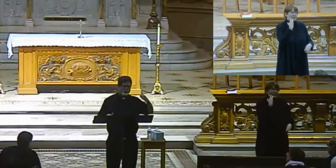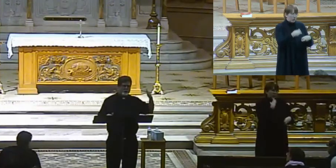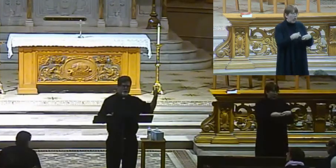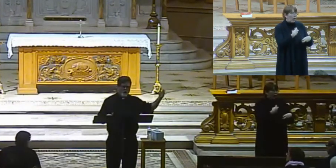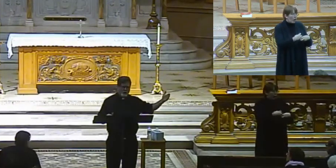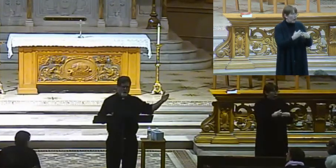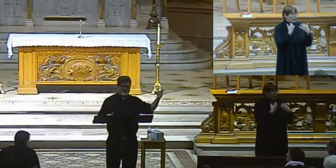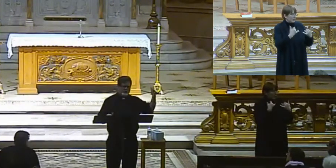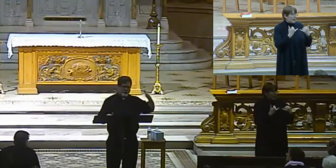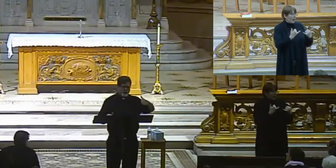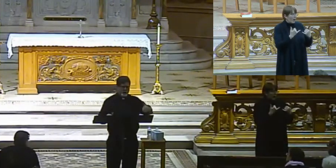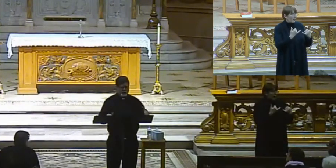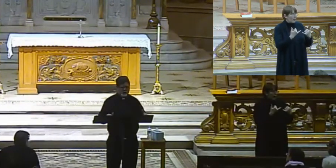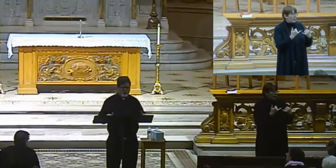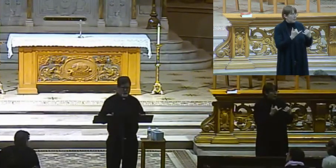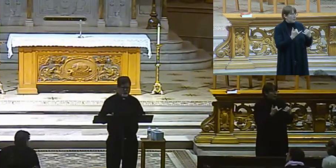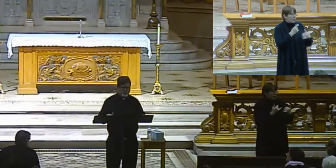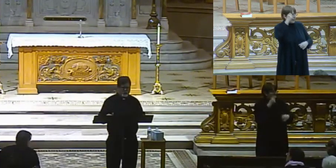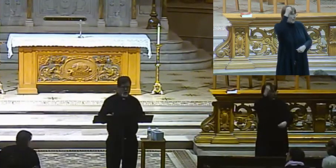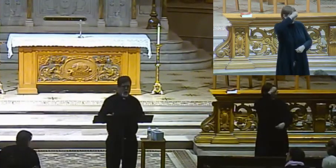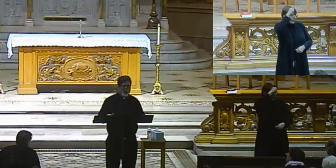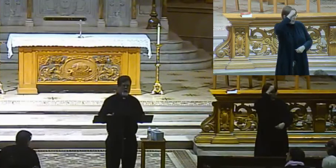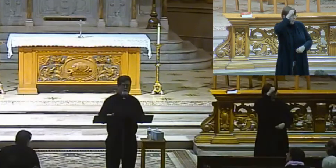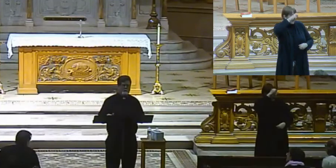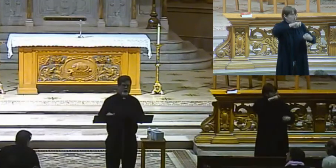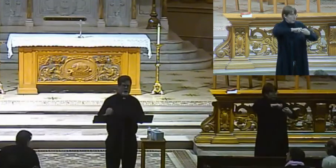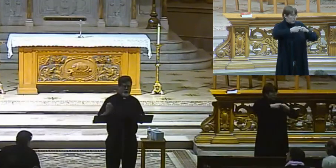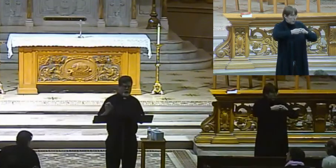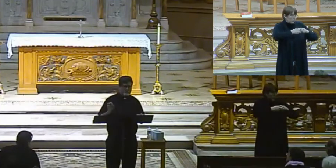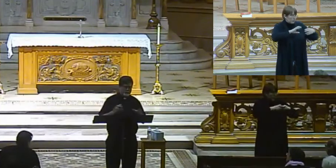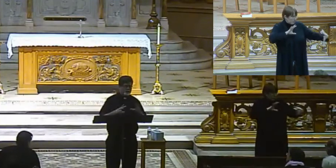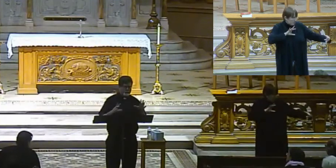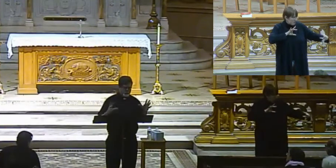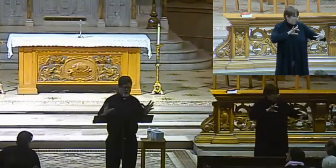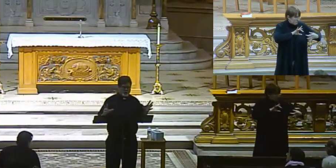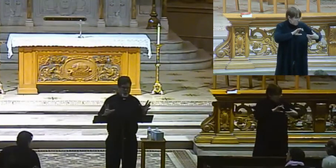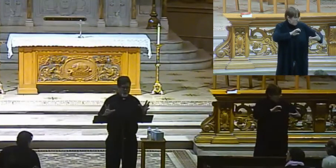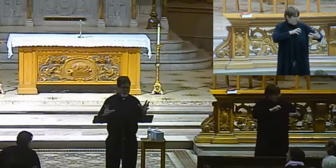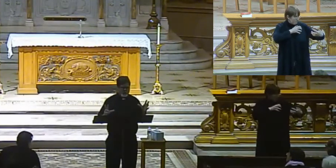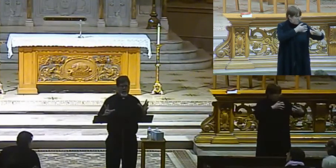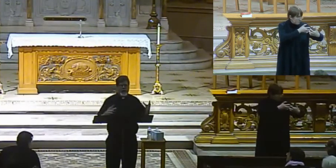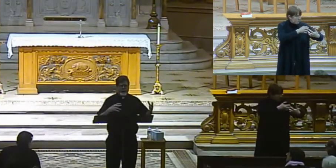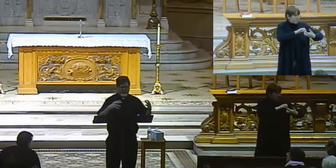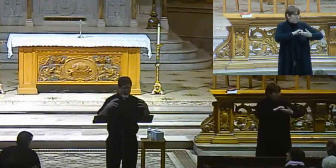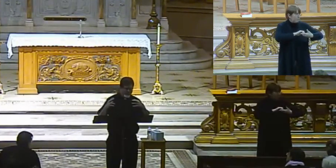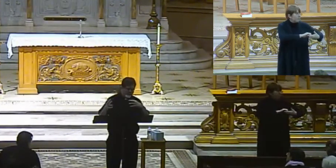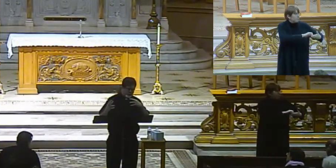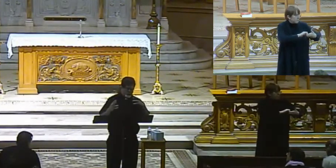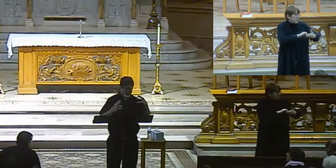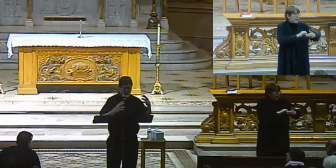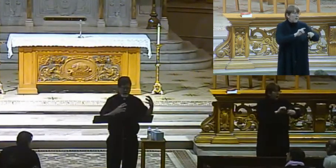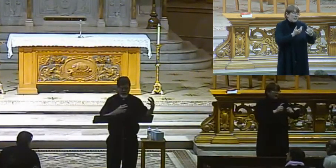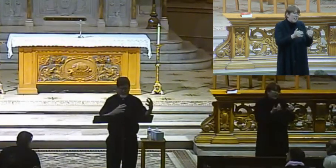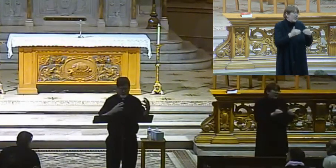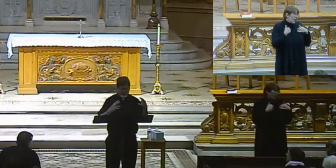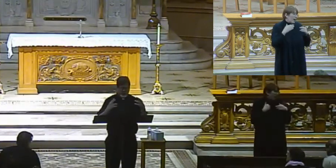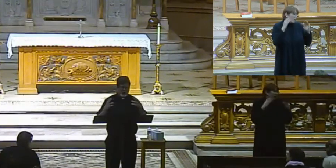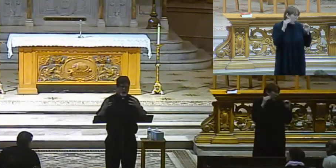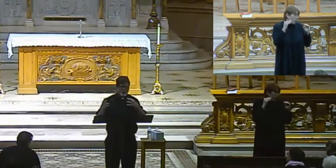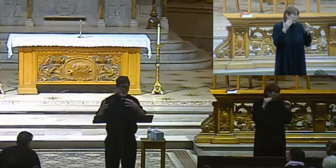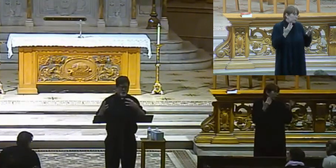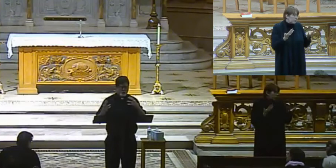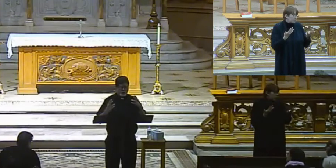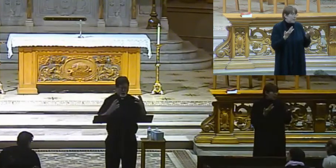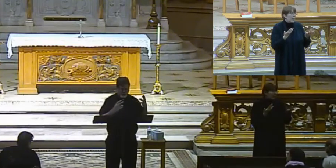to resolve the theological issues, but there still is hope there. and the effort, the effort